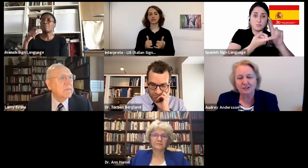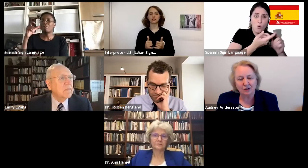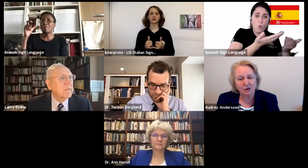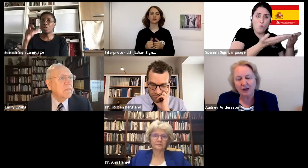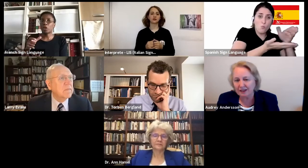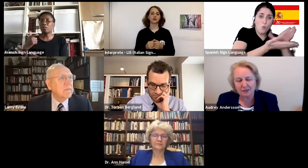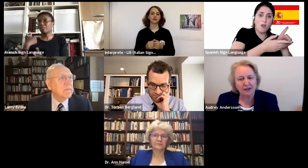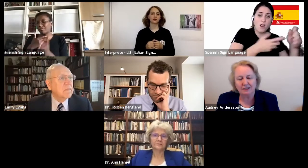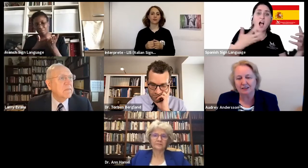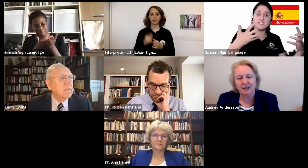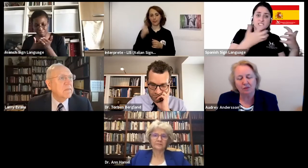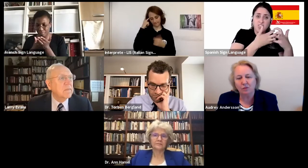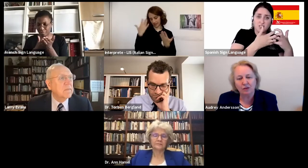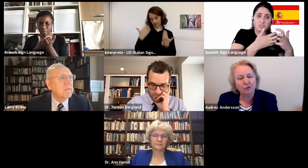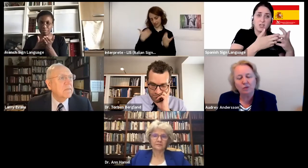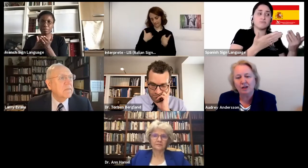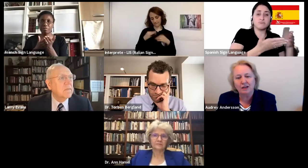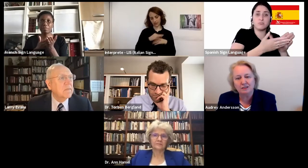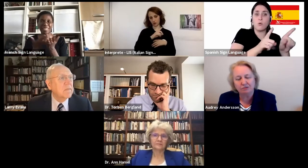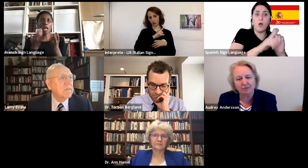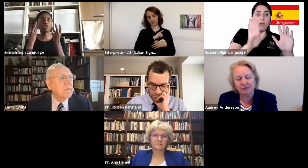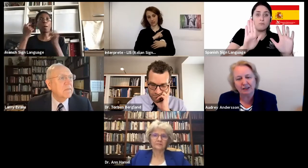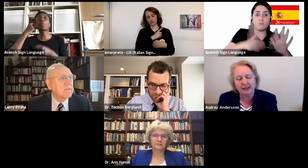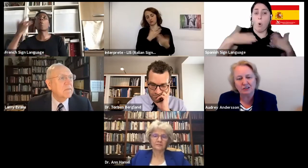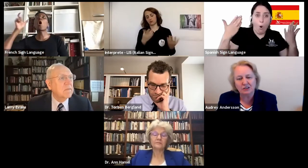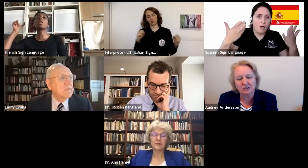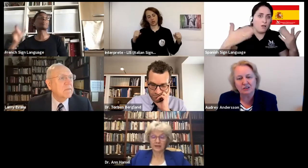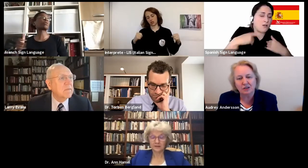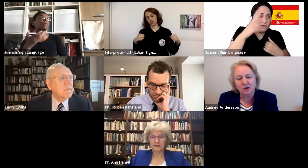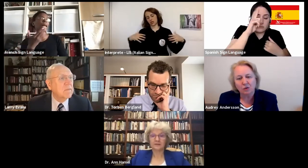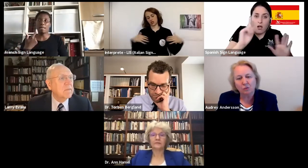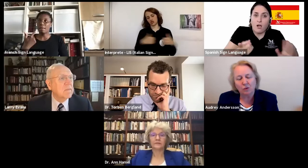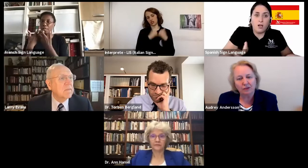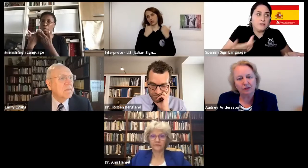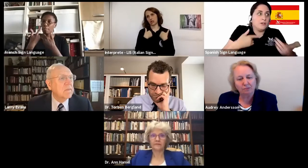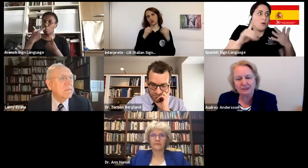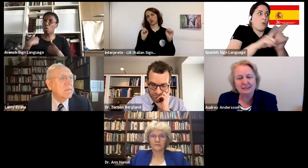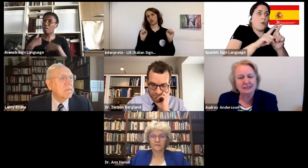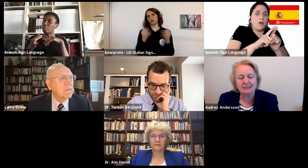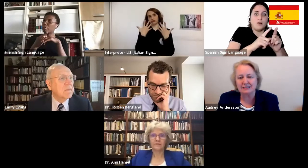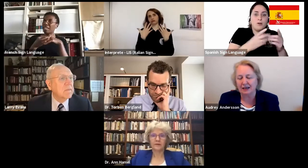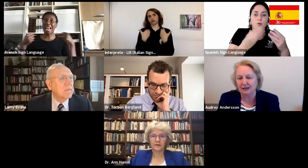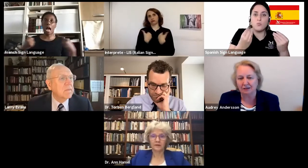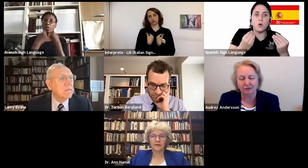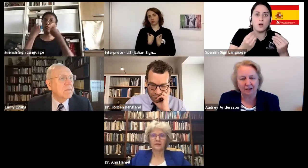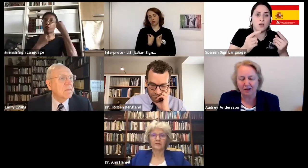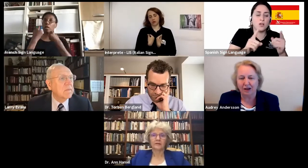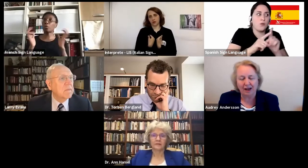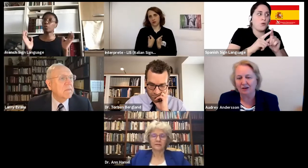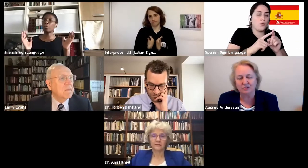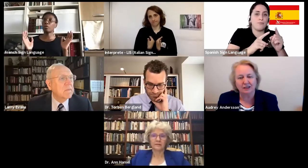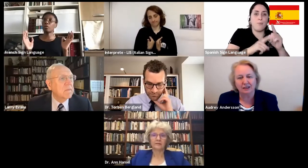And so unexpected, with all kinds of ramifications with business and